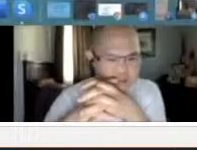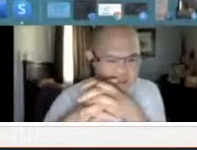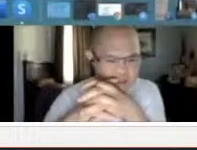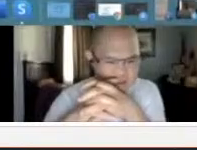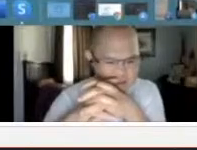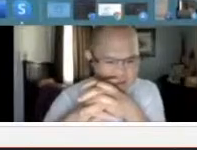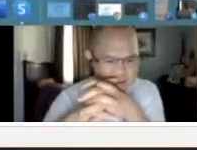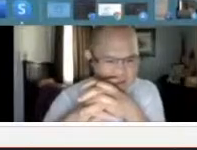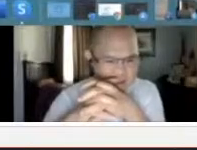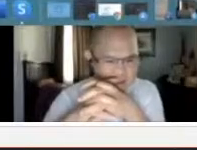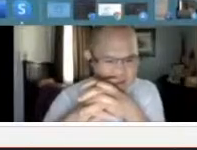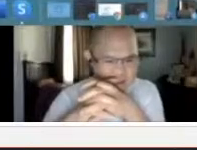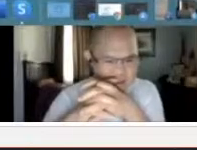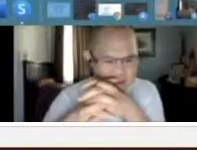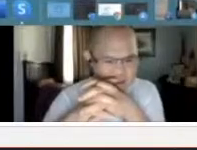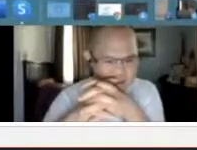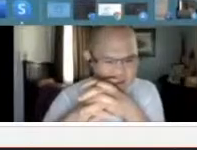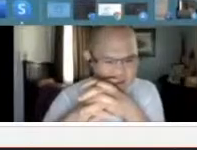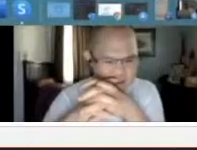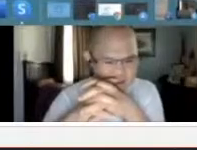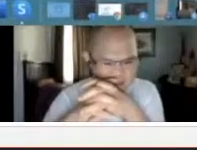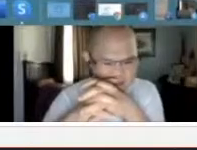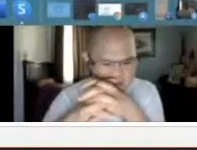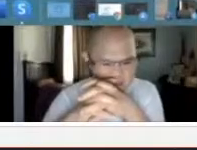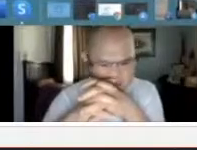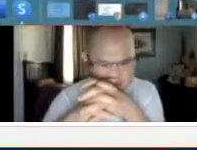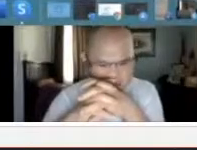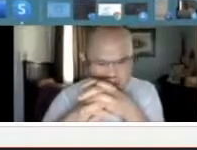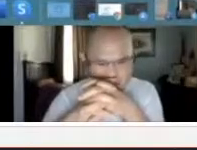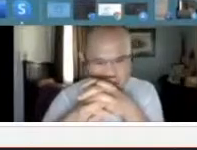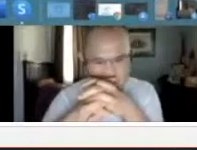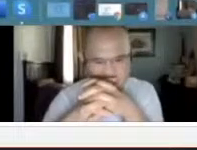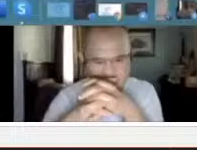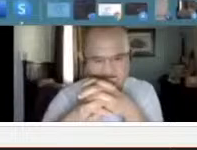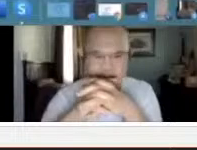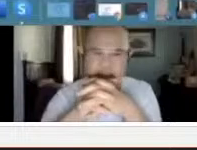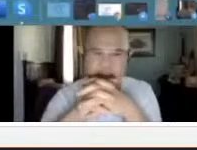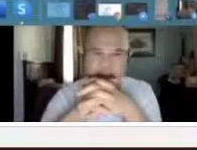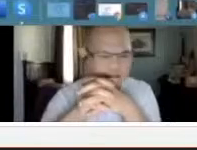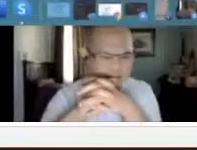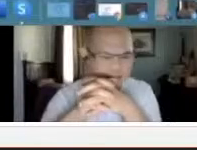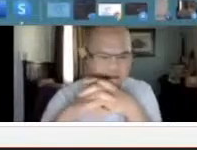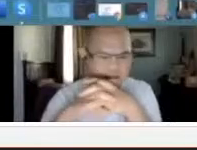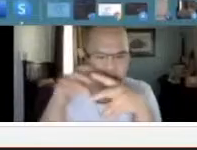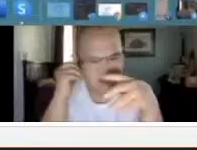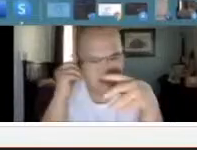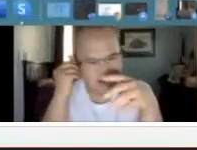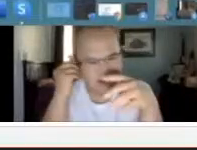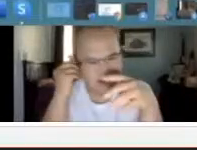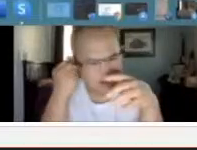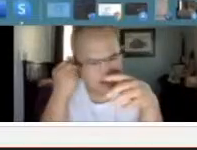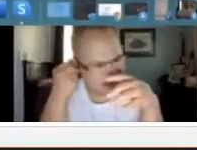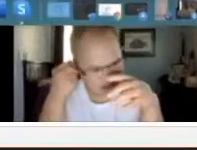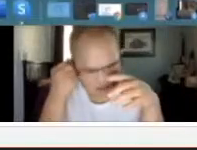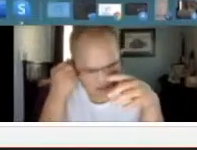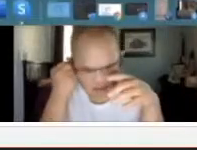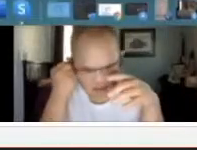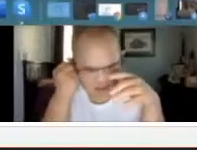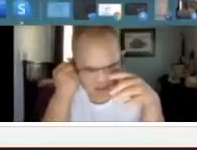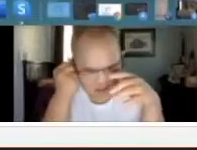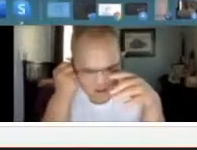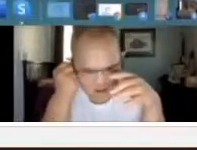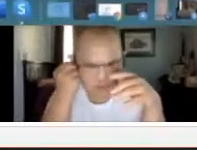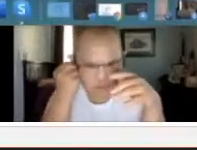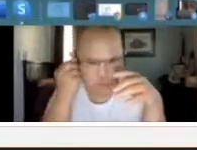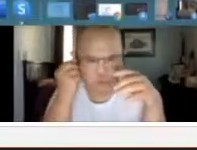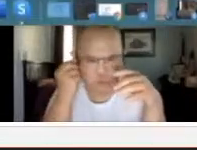you can roll your dice here and then it'll tell you how many times to move. Um, I also have a new memory